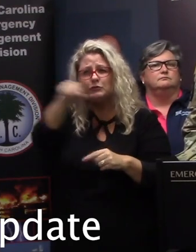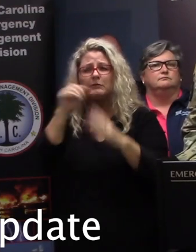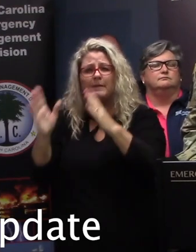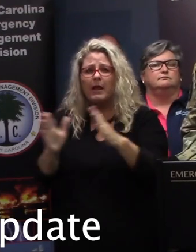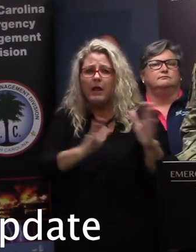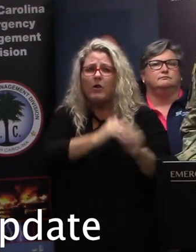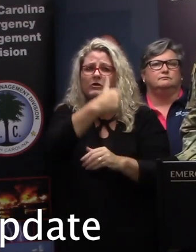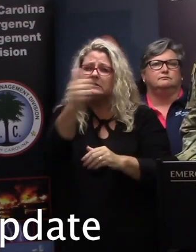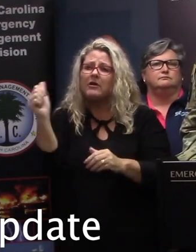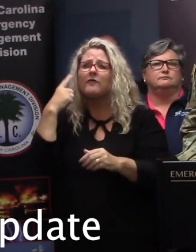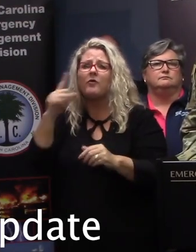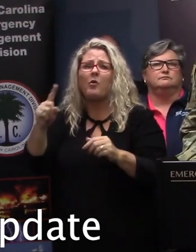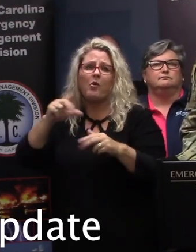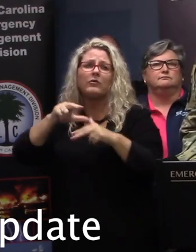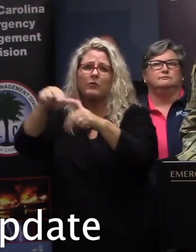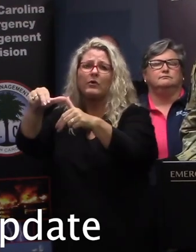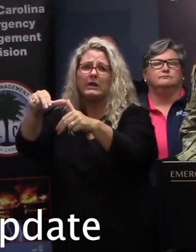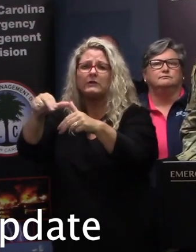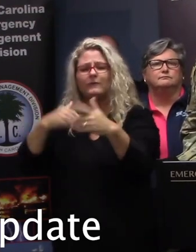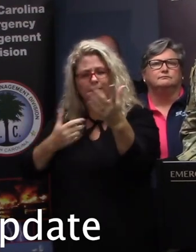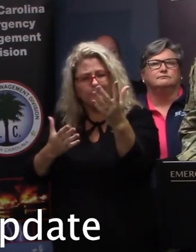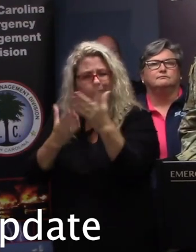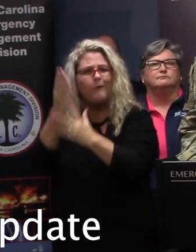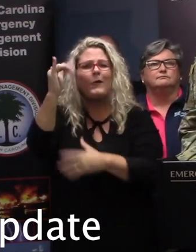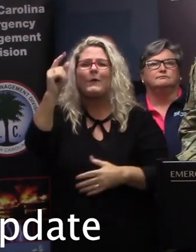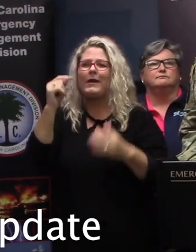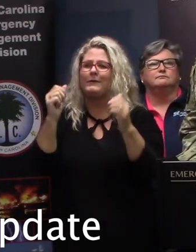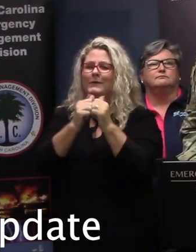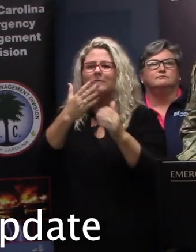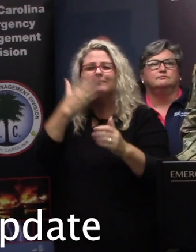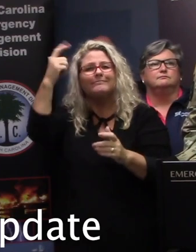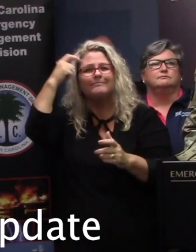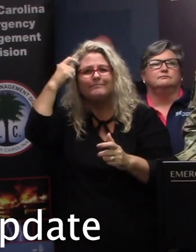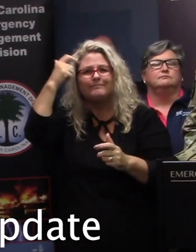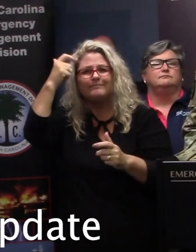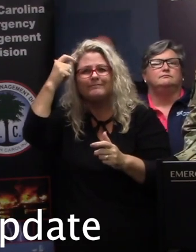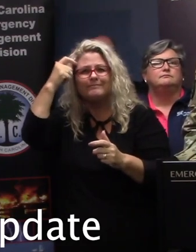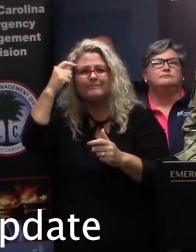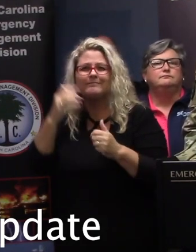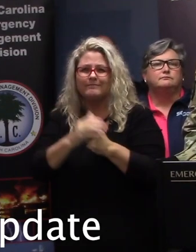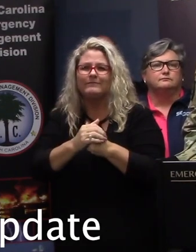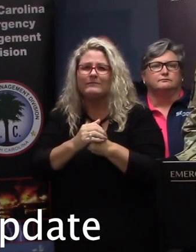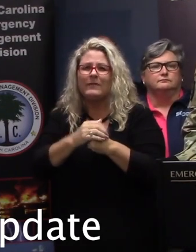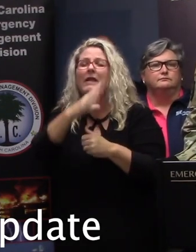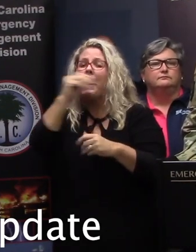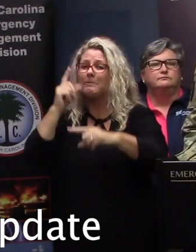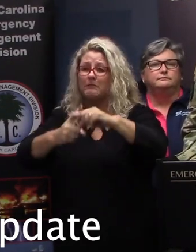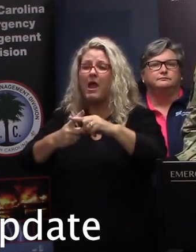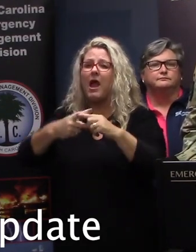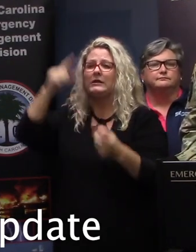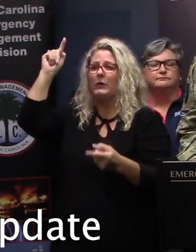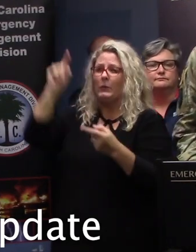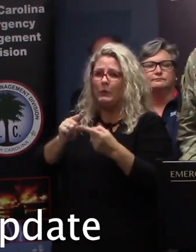so that we can get through it as mentally impacted as we possibly can. So,